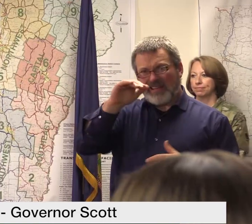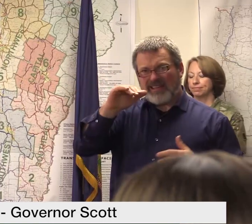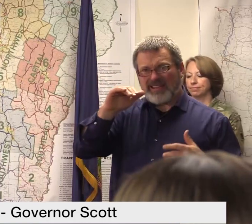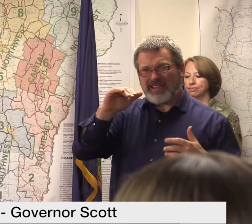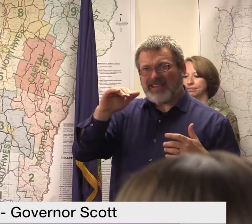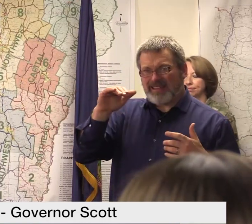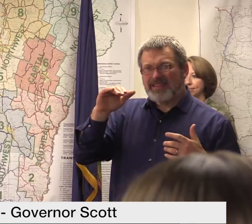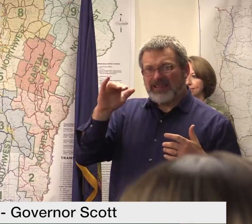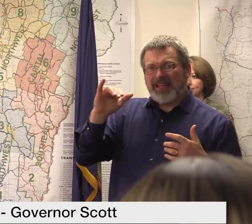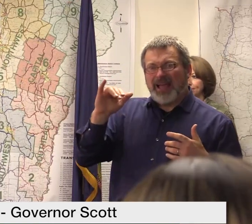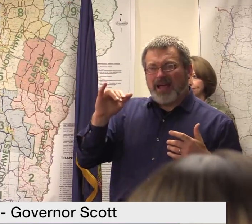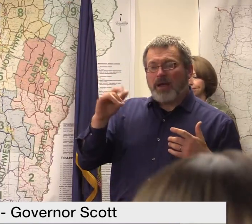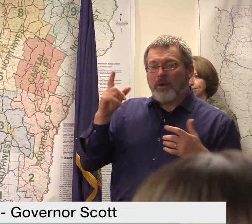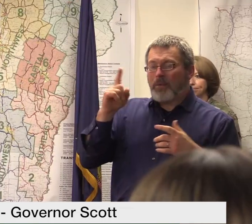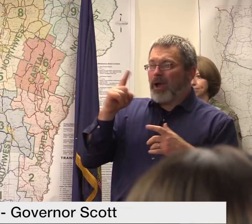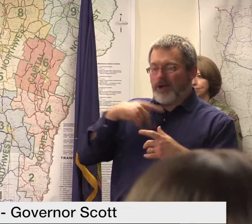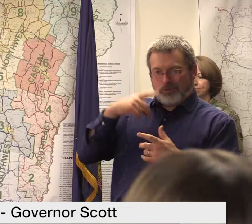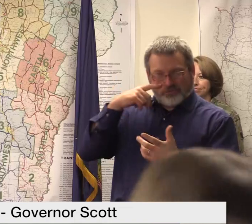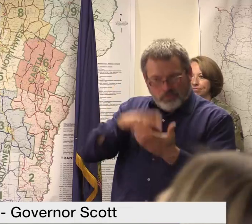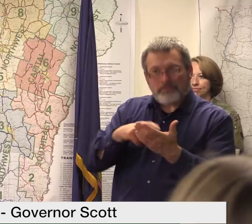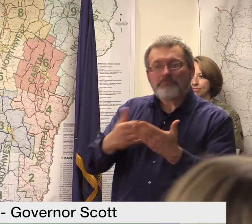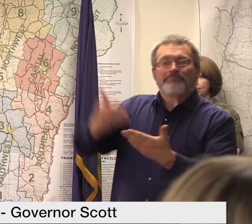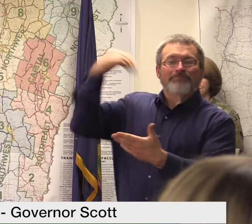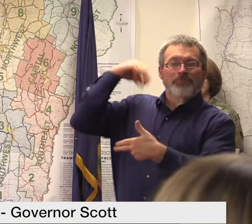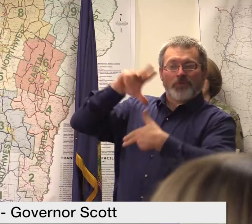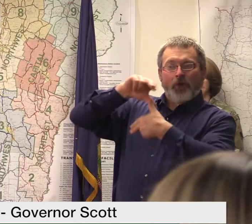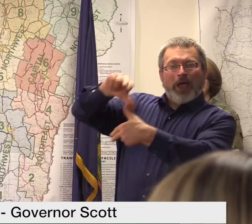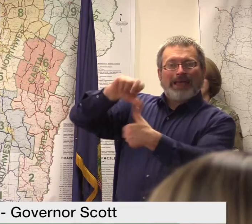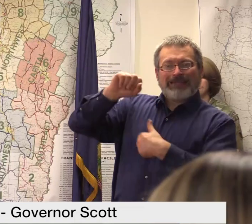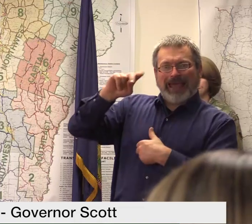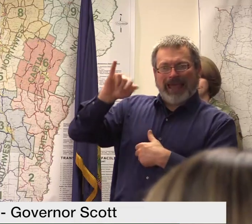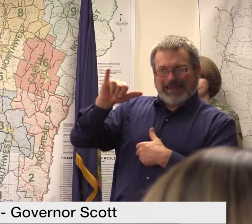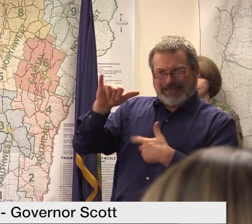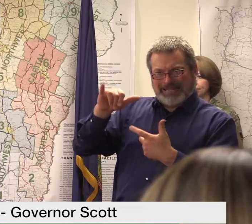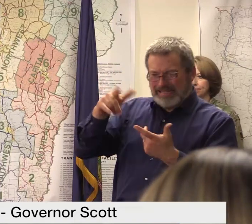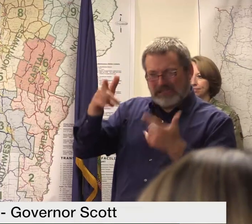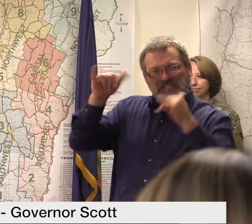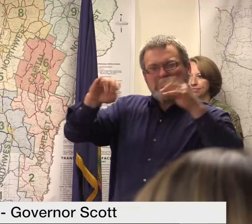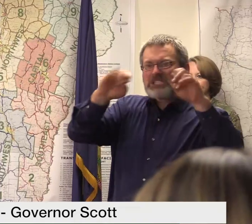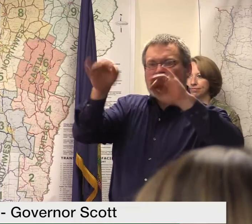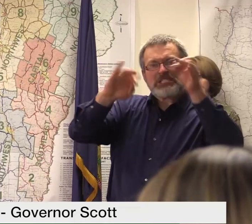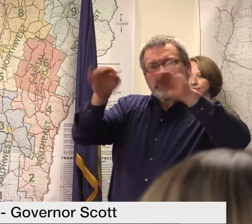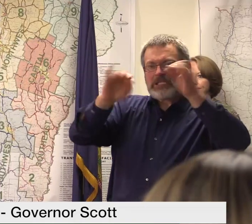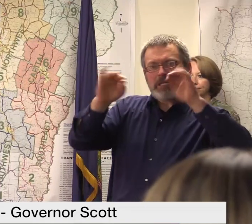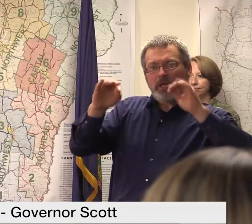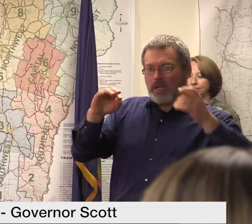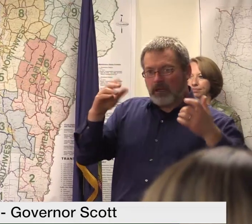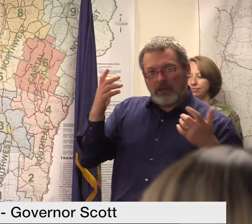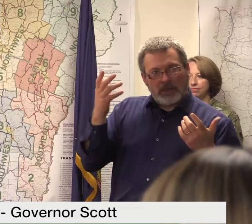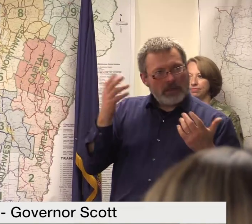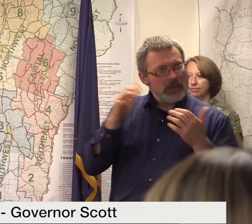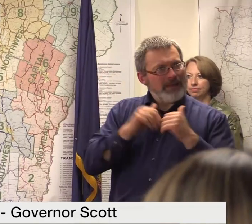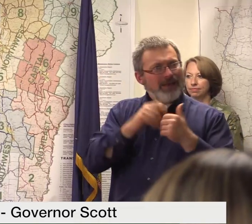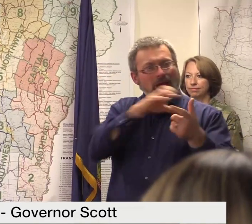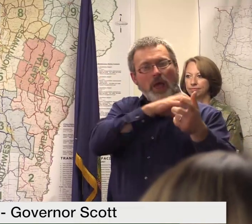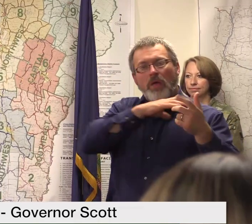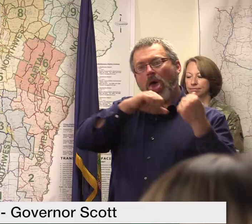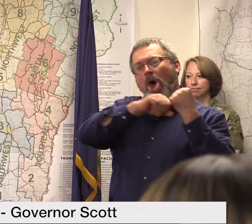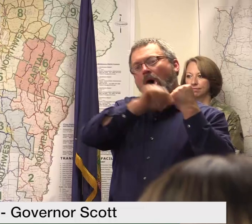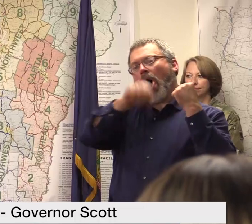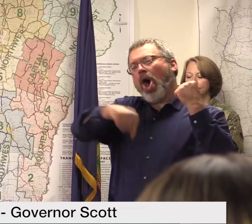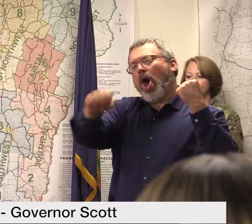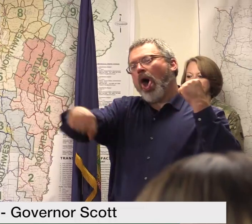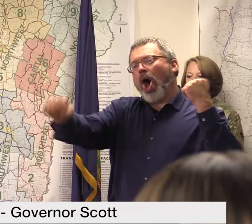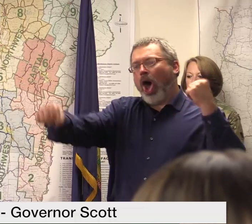or what's the concern there of you know the timeline that we face for some of this money to get through Congress and whether we'll actually get